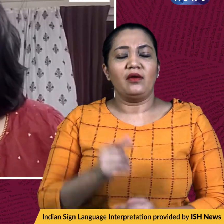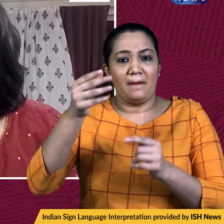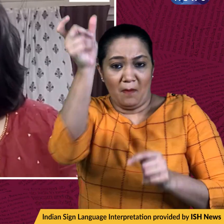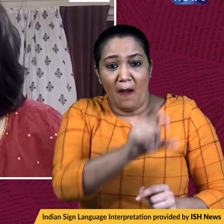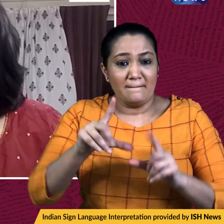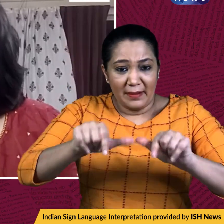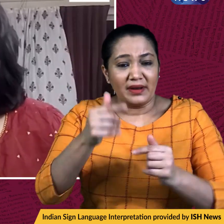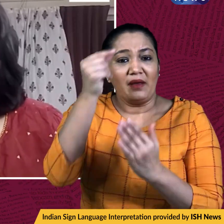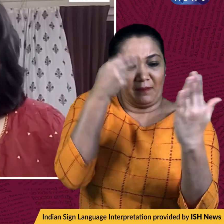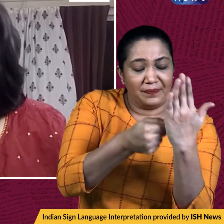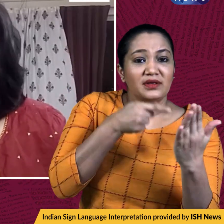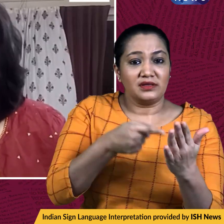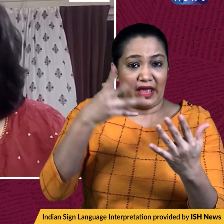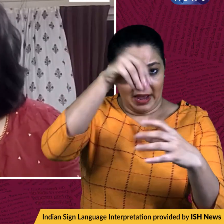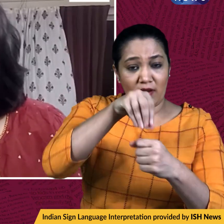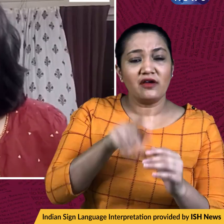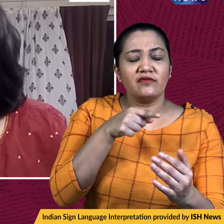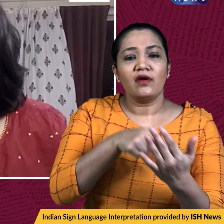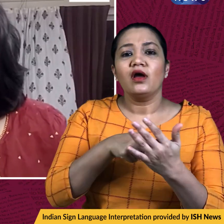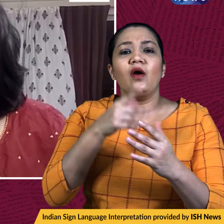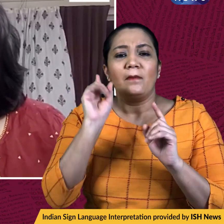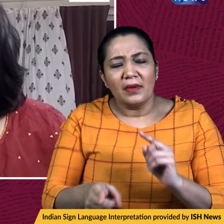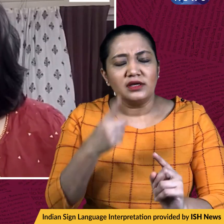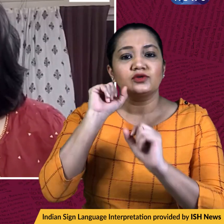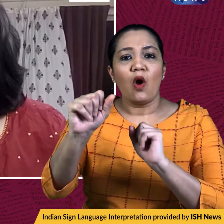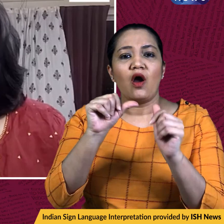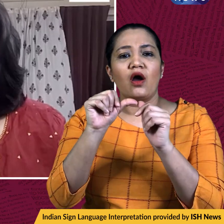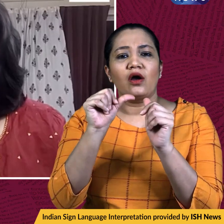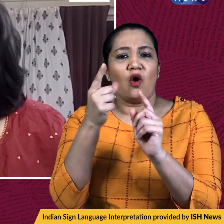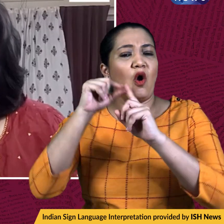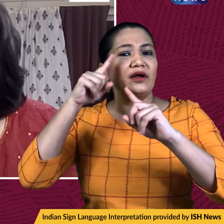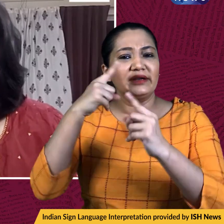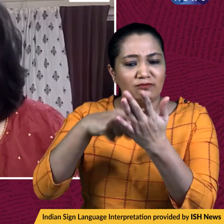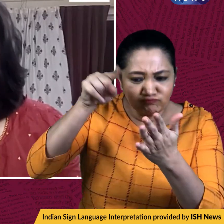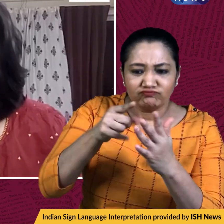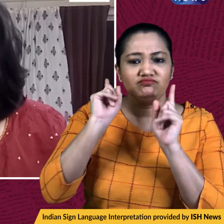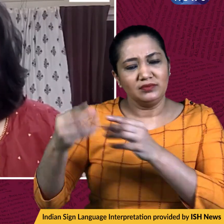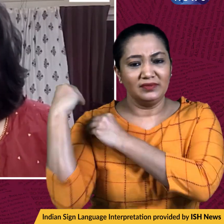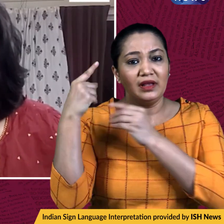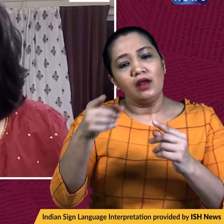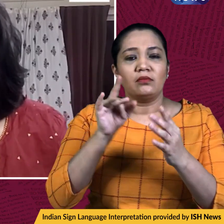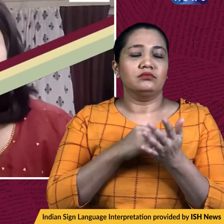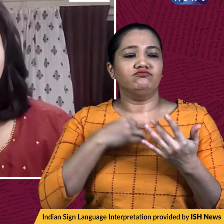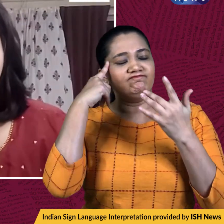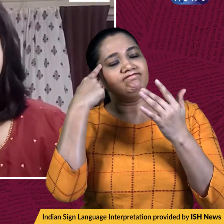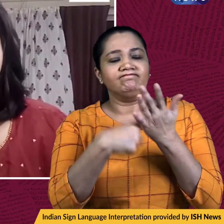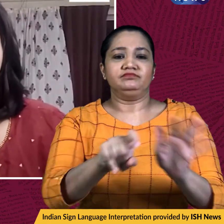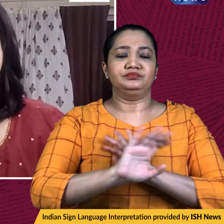board meeting that included submission of an independent audit regarding his conduct. And one piece of